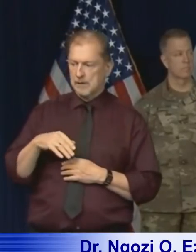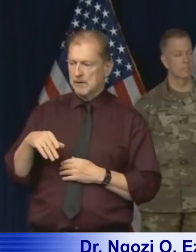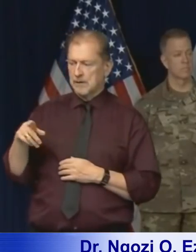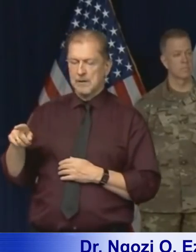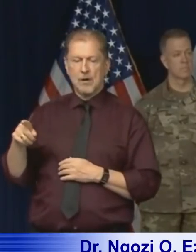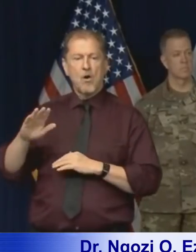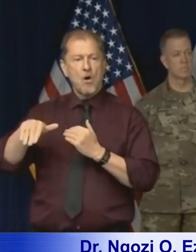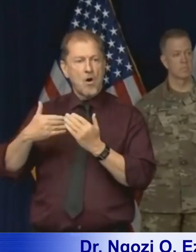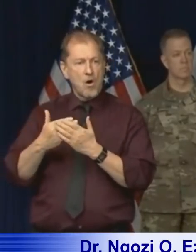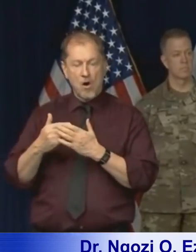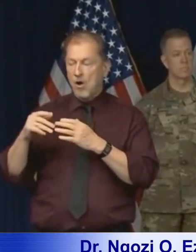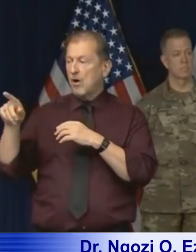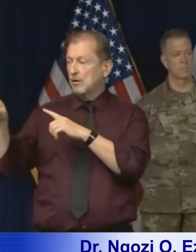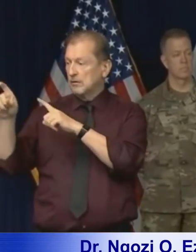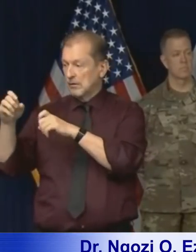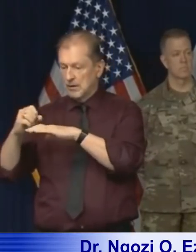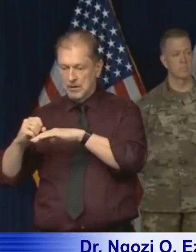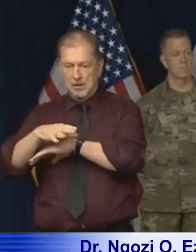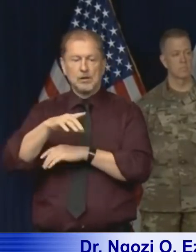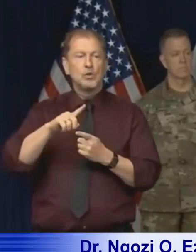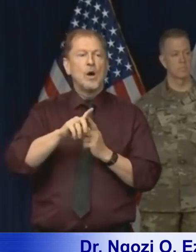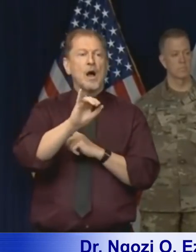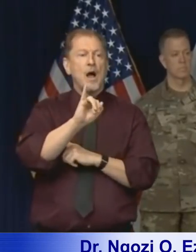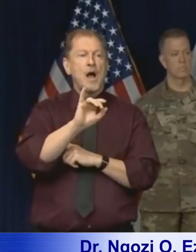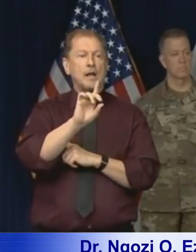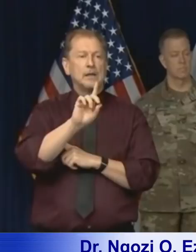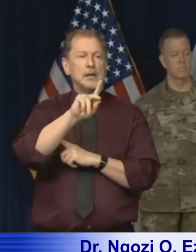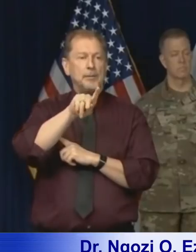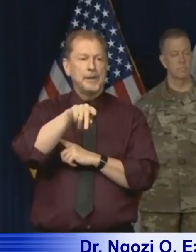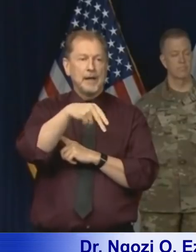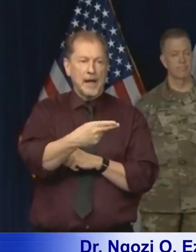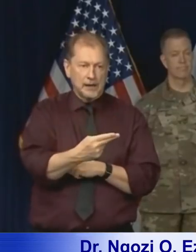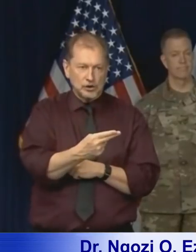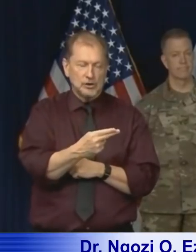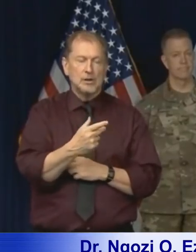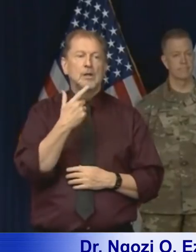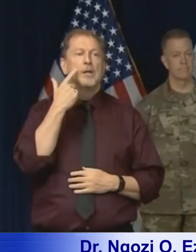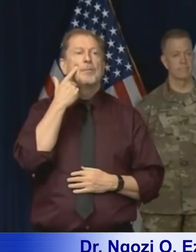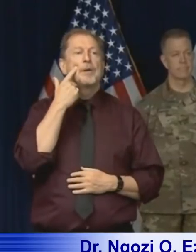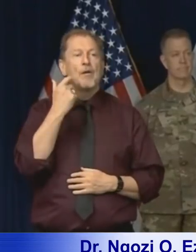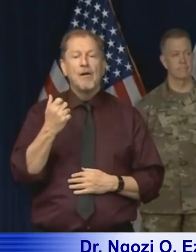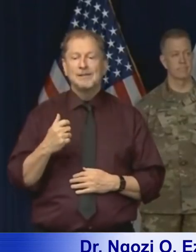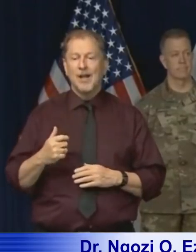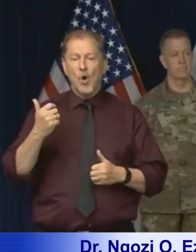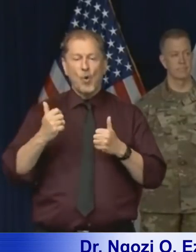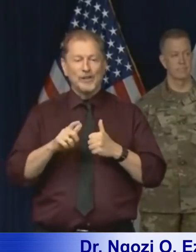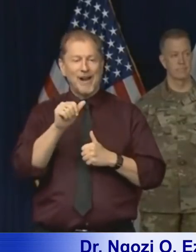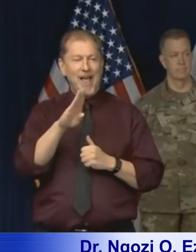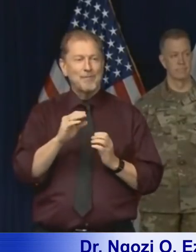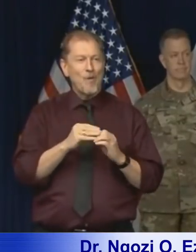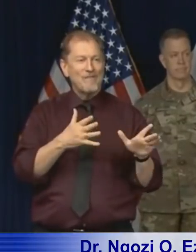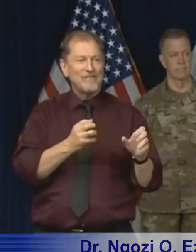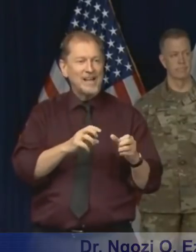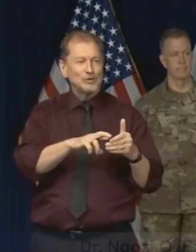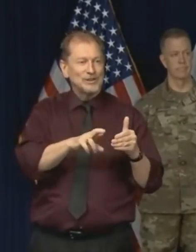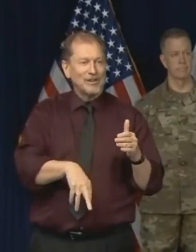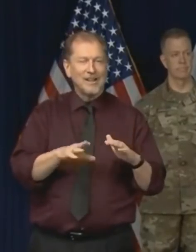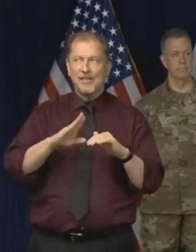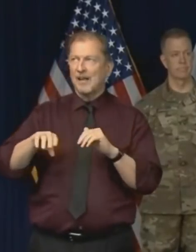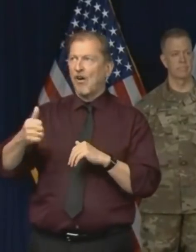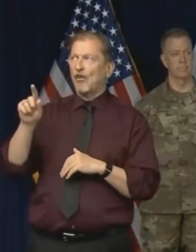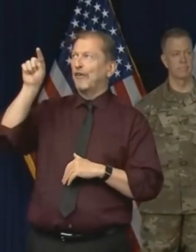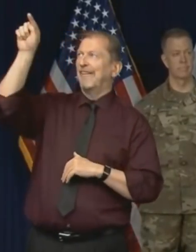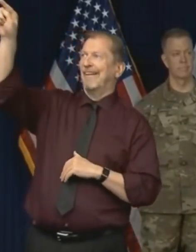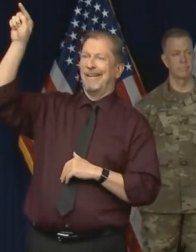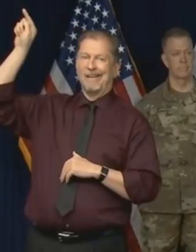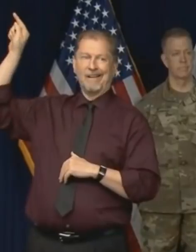are sent directly to IDPH lab, because, again, the rapid turnover of the results is essential. And so when people send it out to some of these